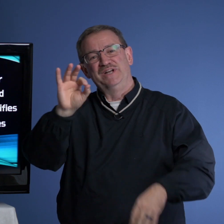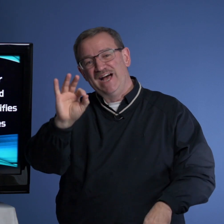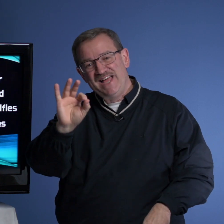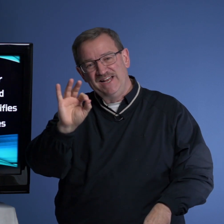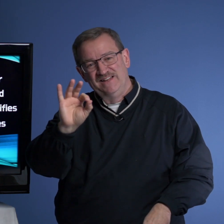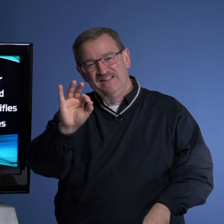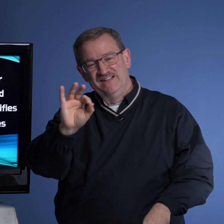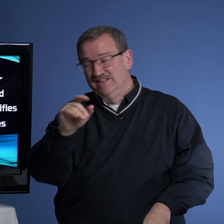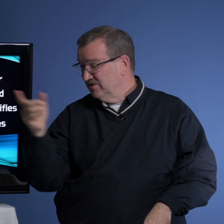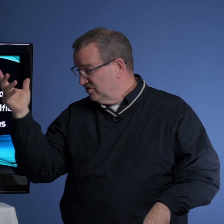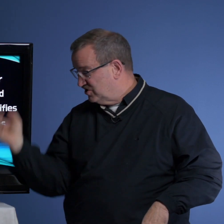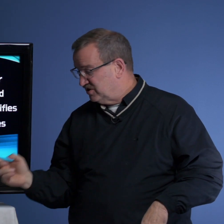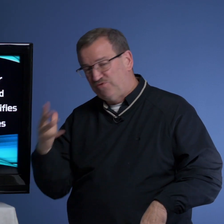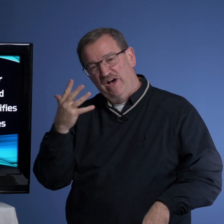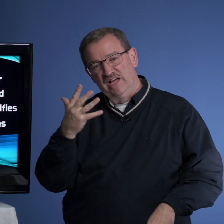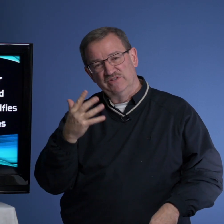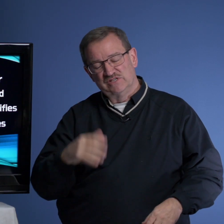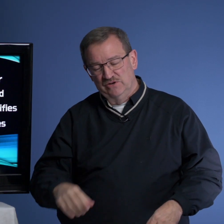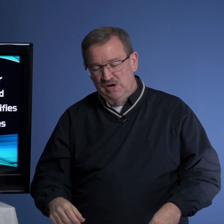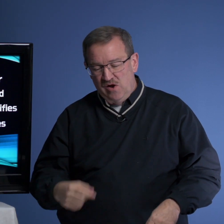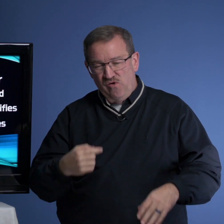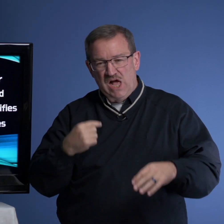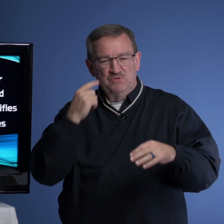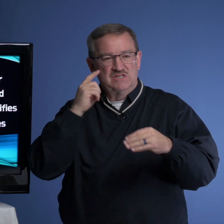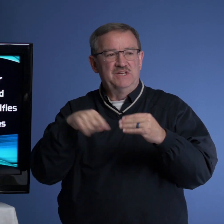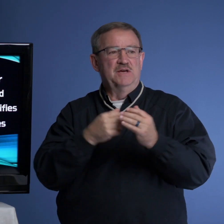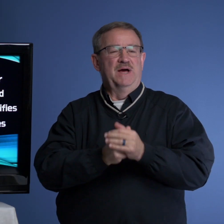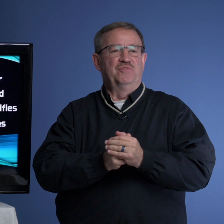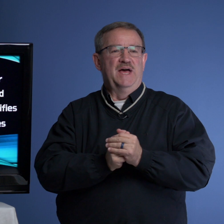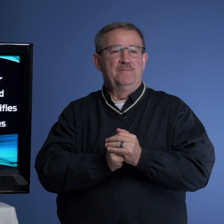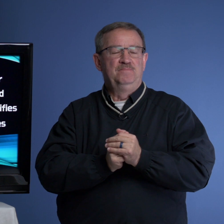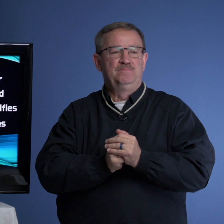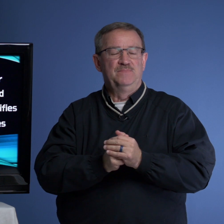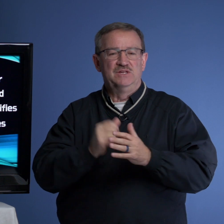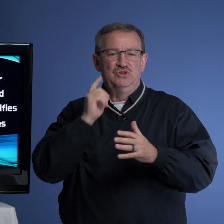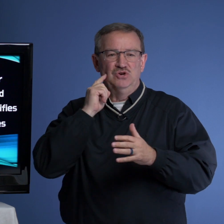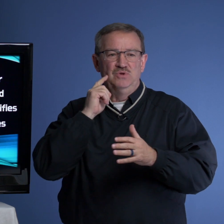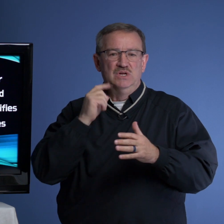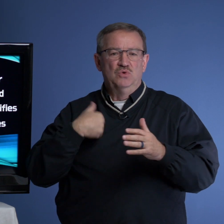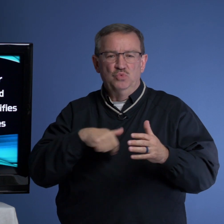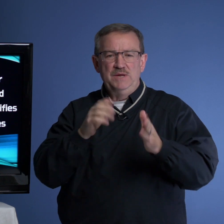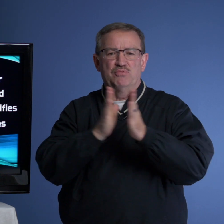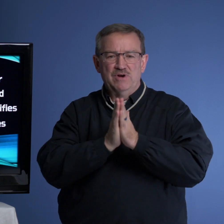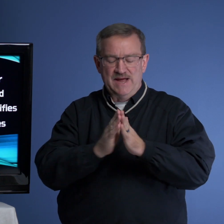nine. This is just five. And so I was thinking about that. You know, we pray